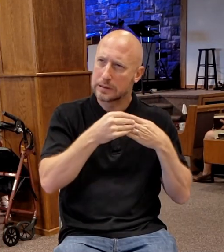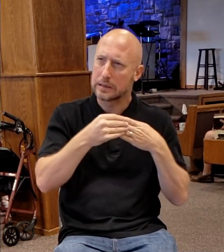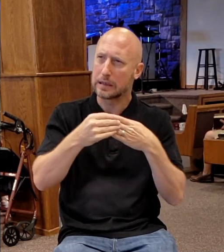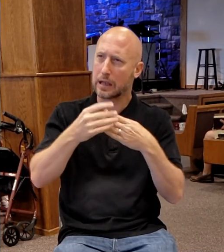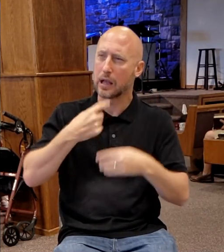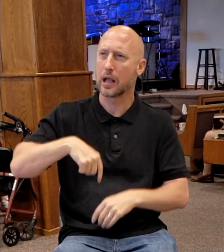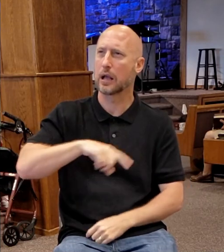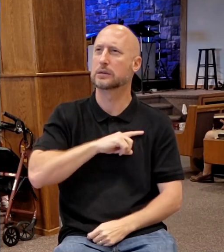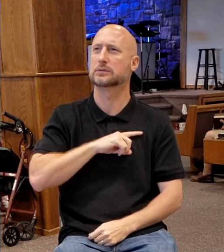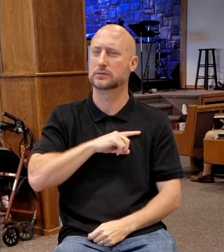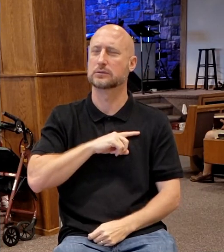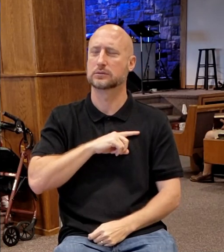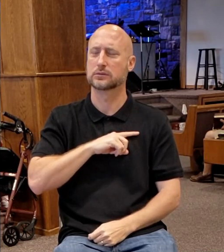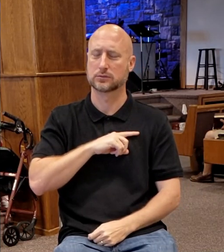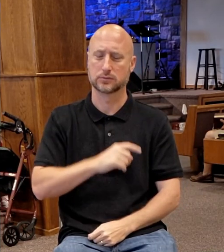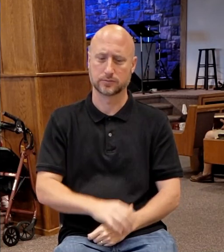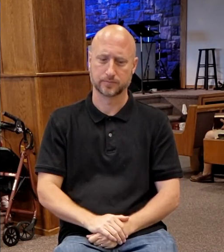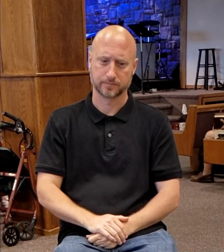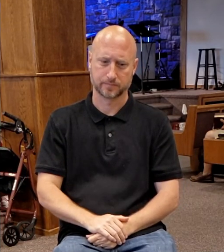your goodness, Lord.